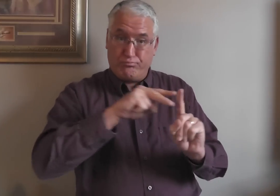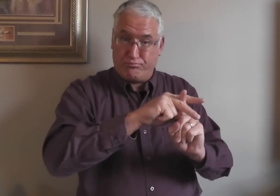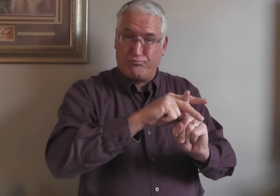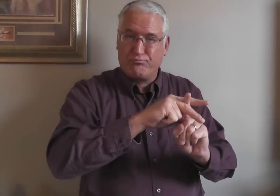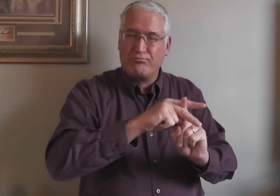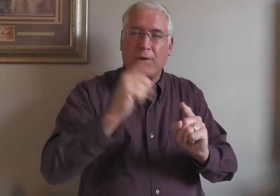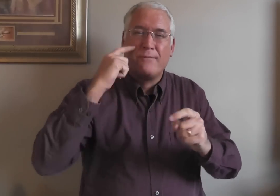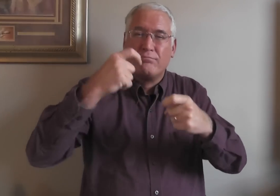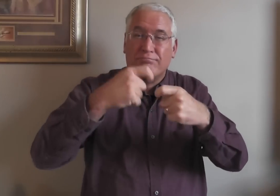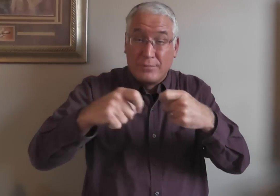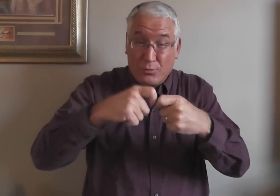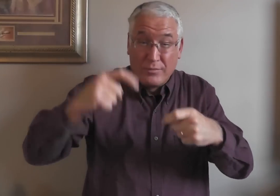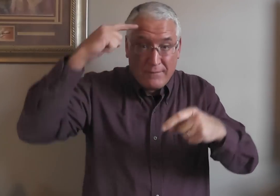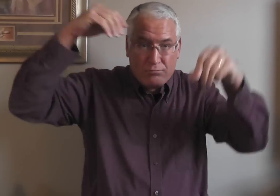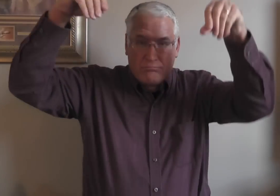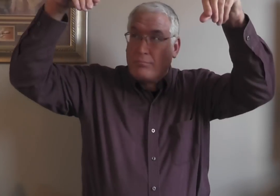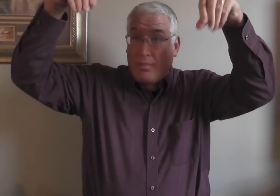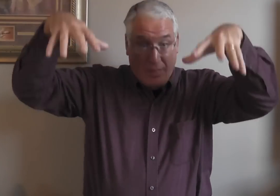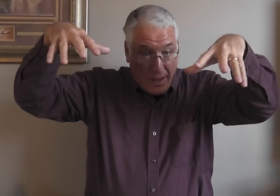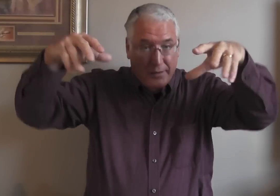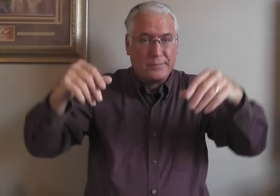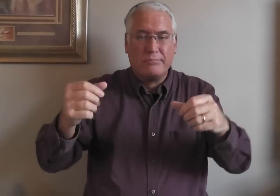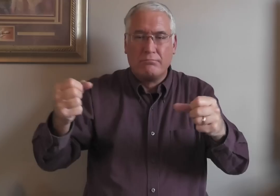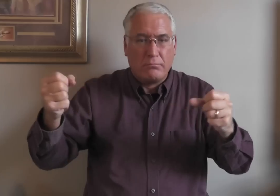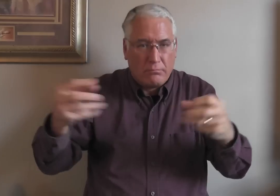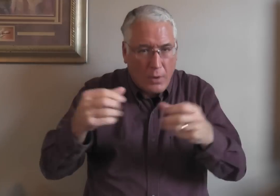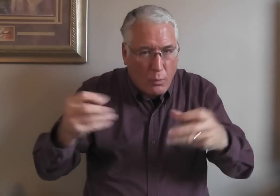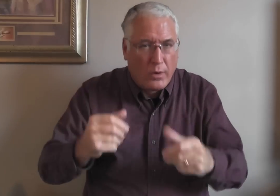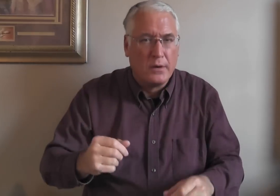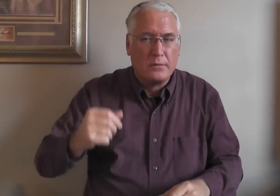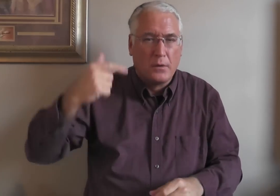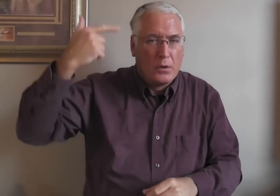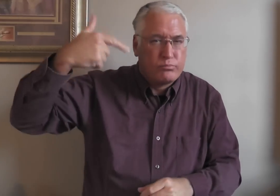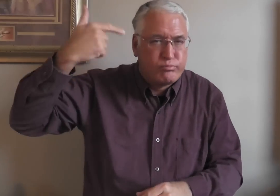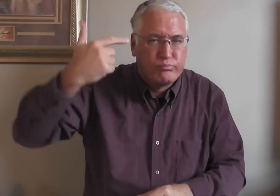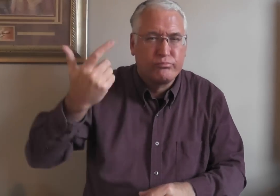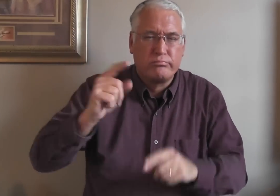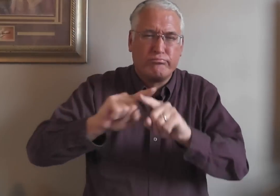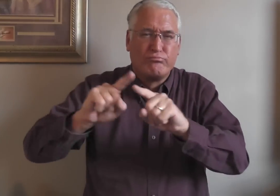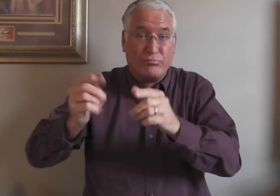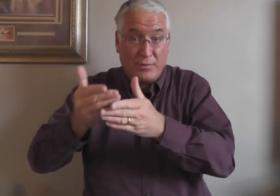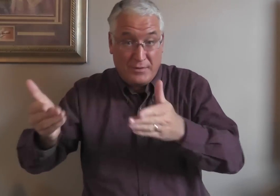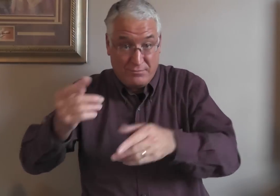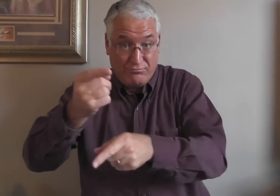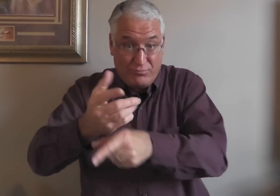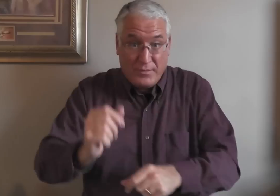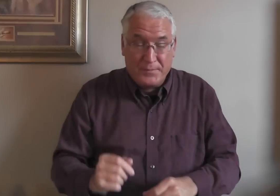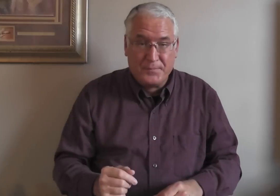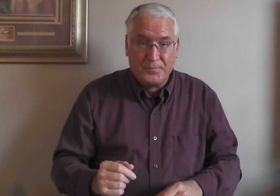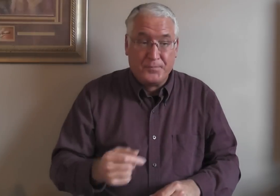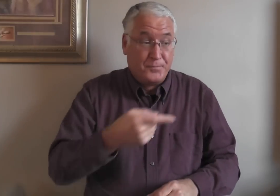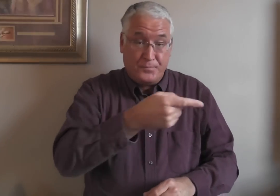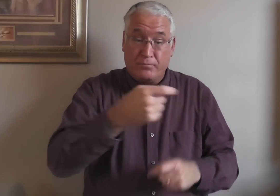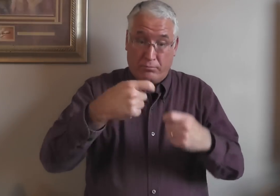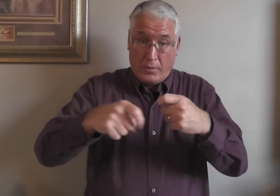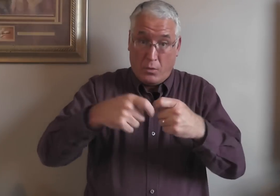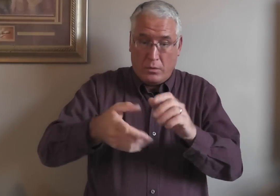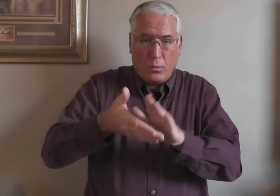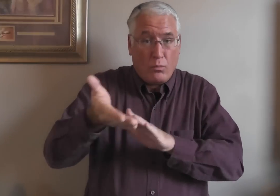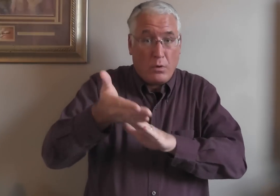you understand. You know, when you plug into electricity to use your lights or microwave or hair dryer, whatever, things like that. Well,